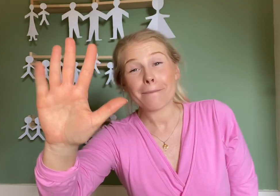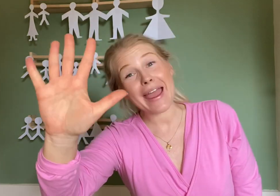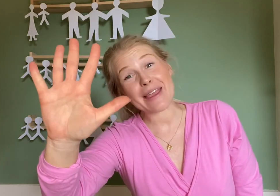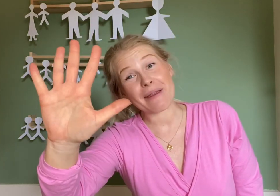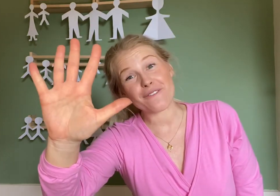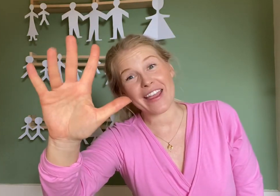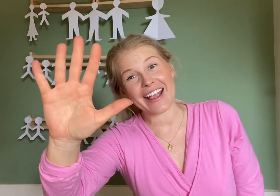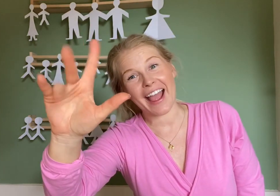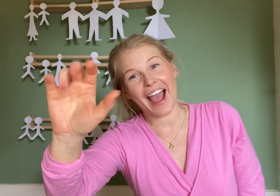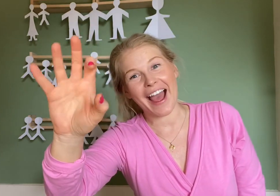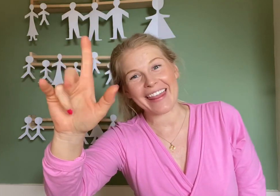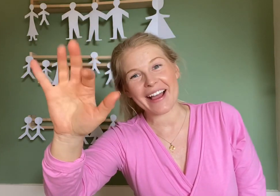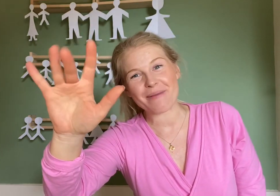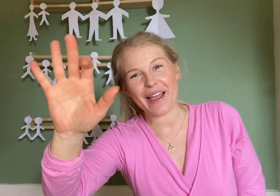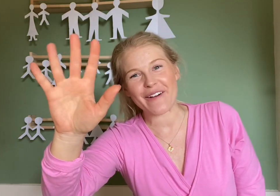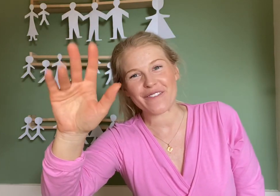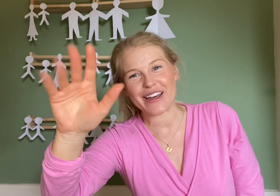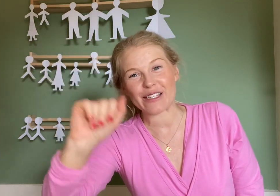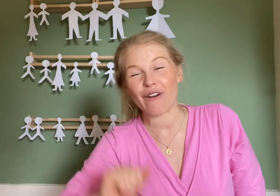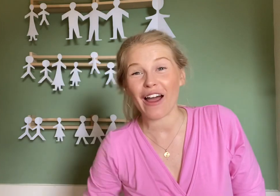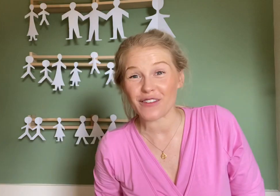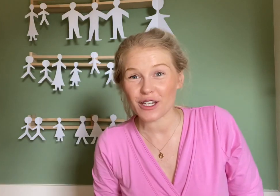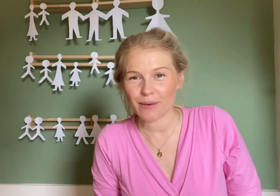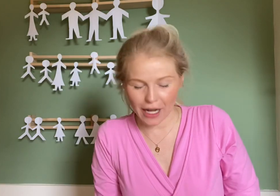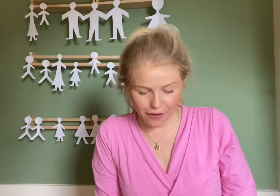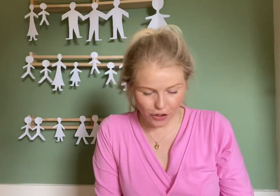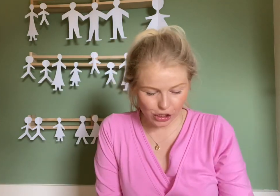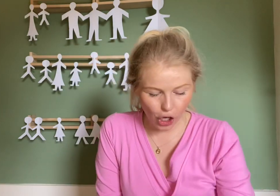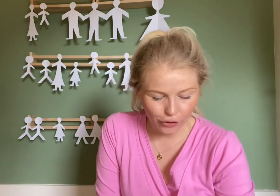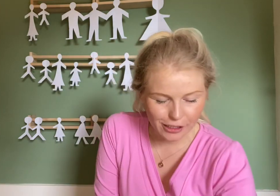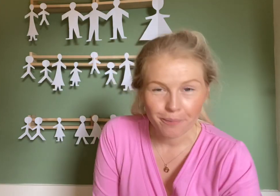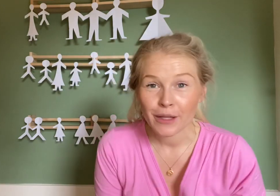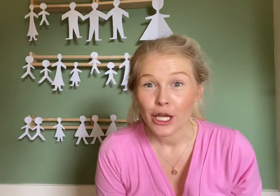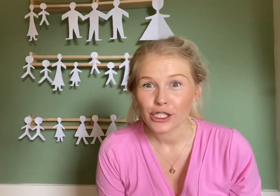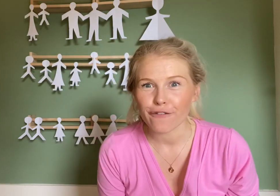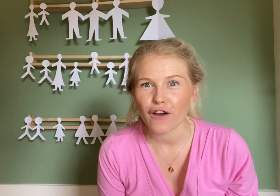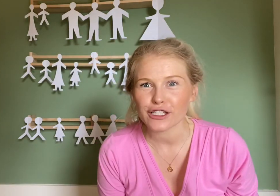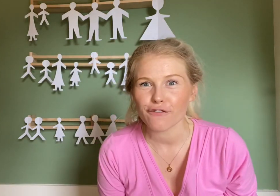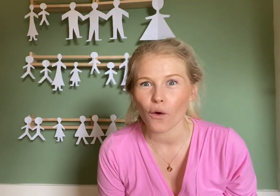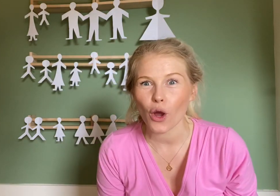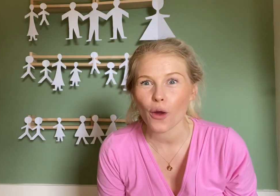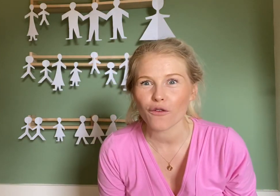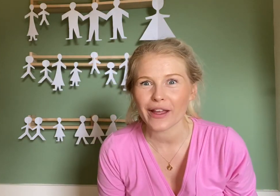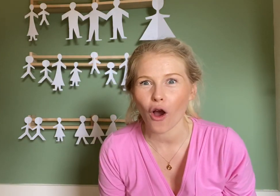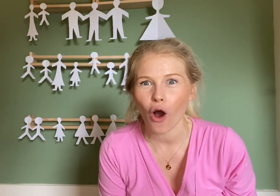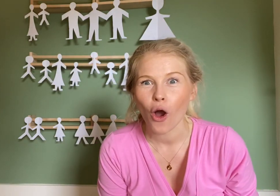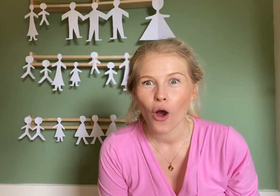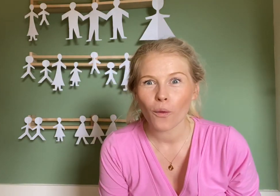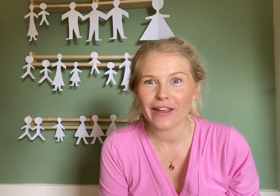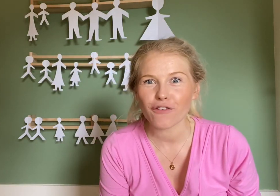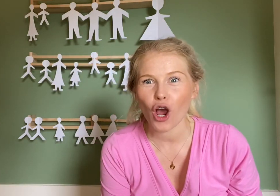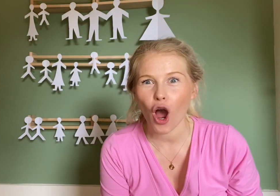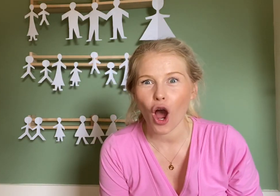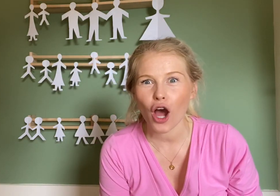baby finger. They'll be our first five. So should we learn those songs? So first of all, who have we got? We've got